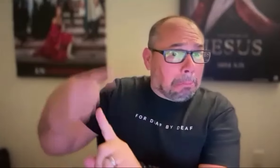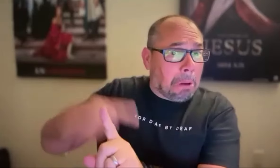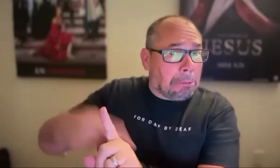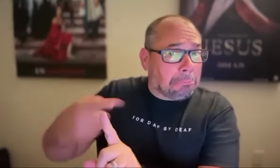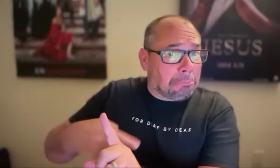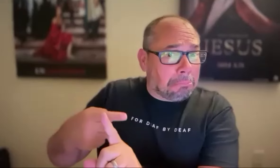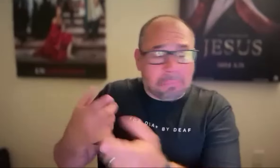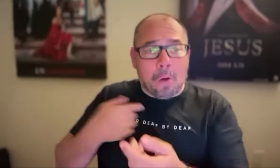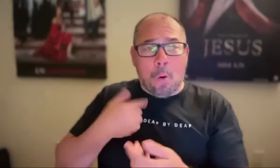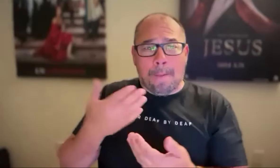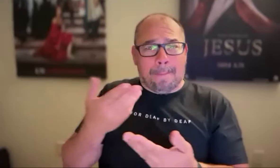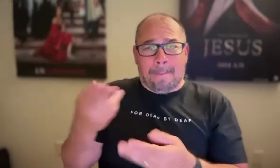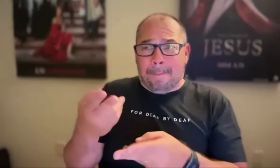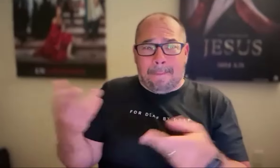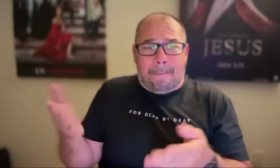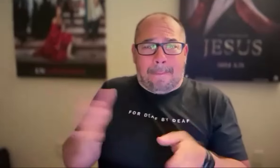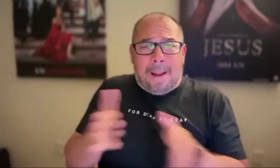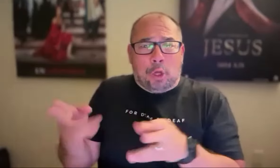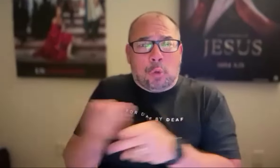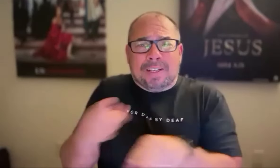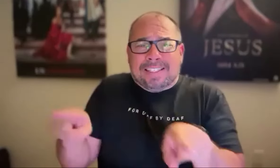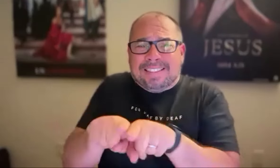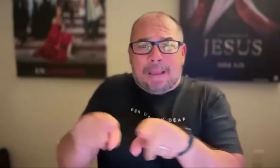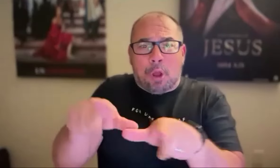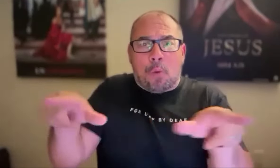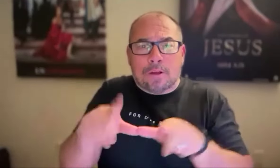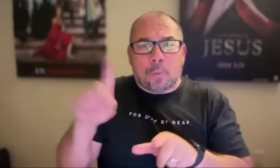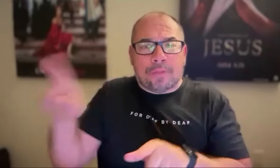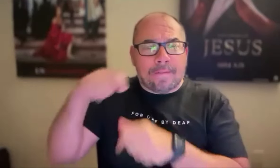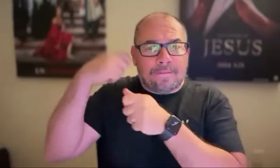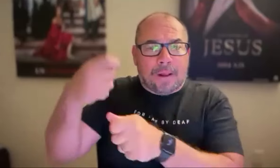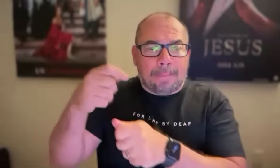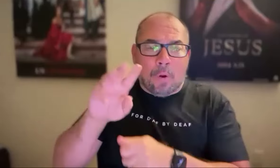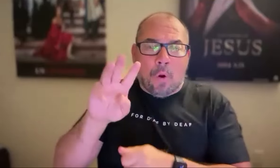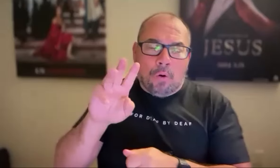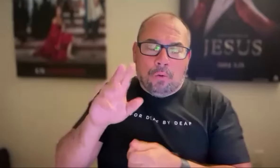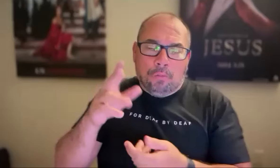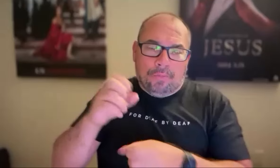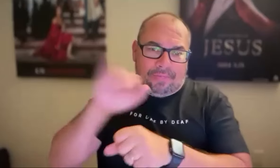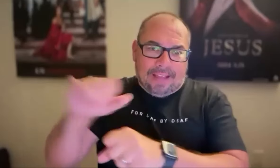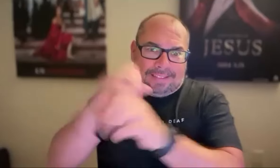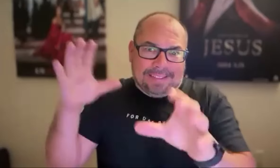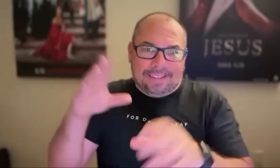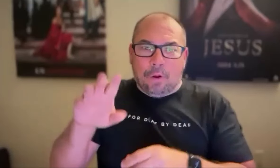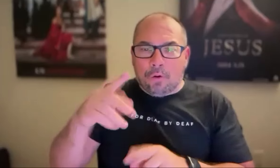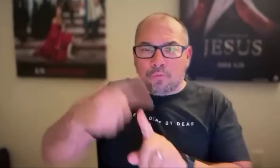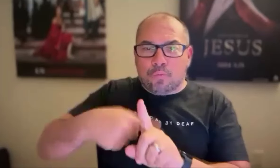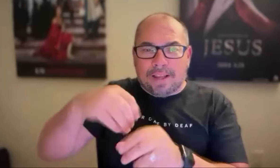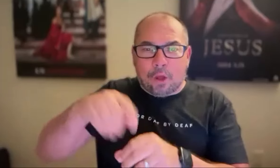filming at the same location that they film at in Louisiana, the studios that they use for water